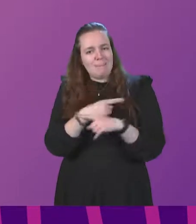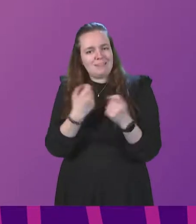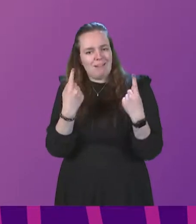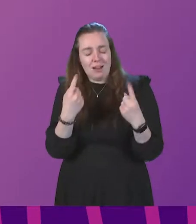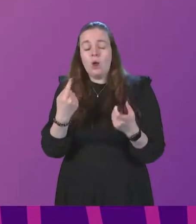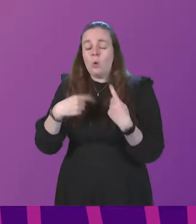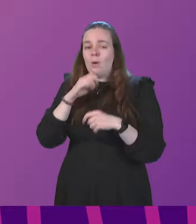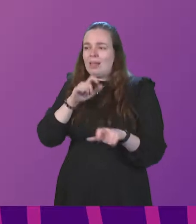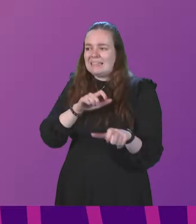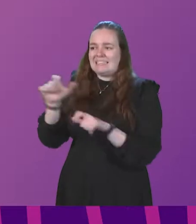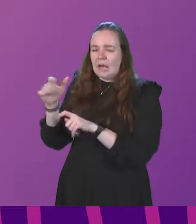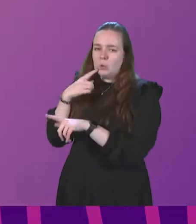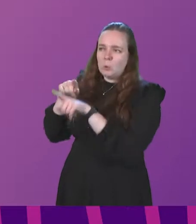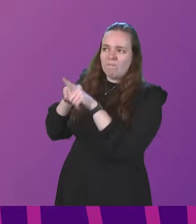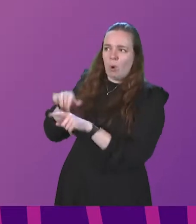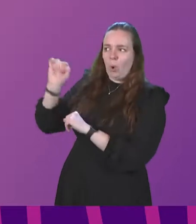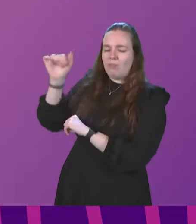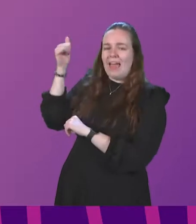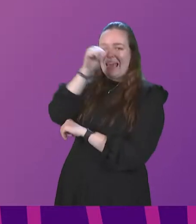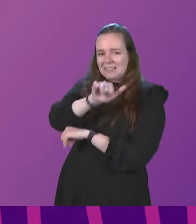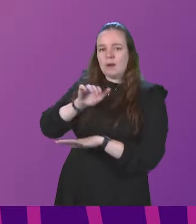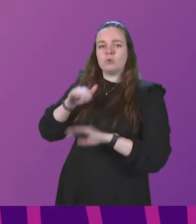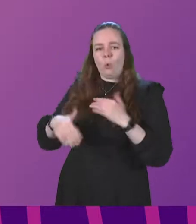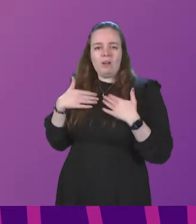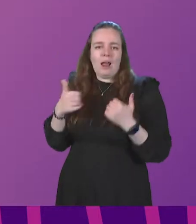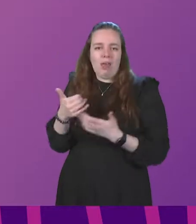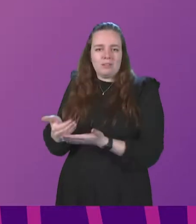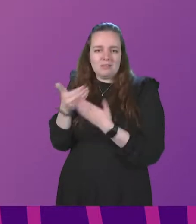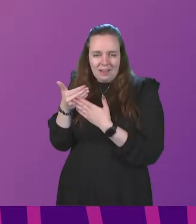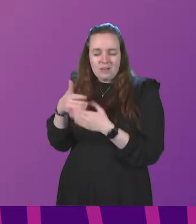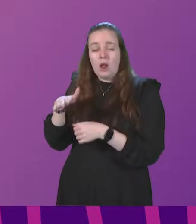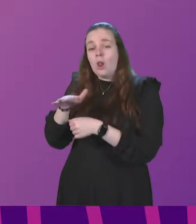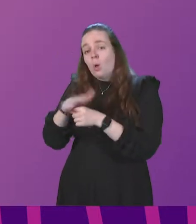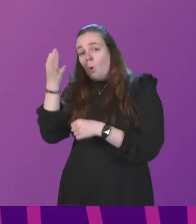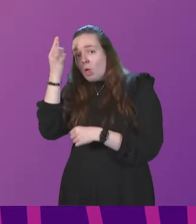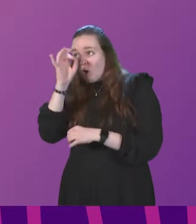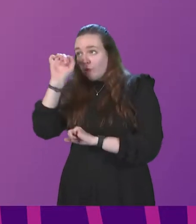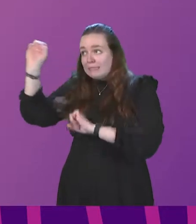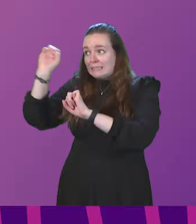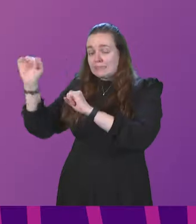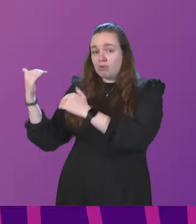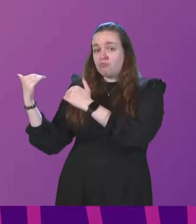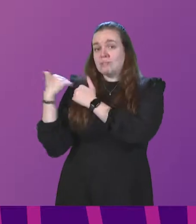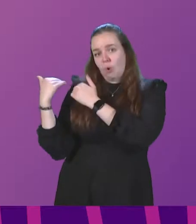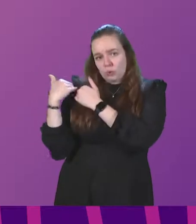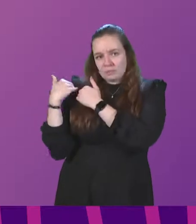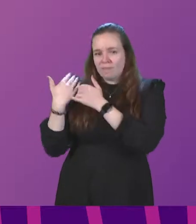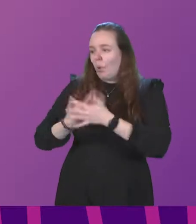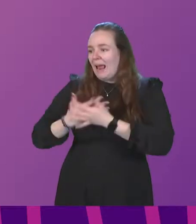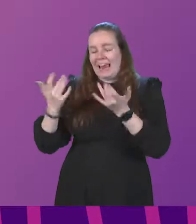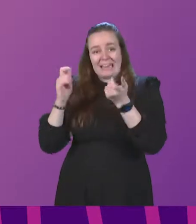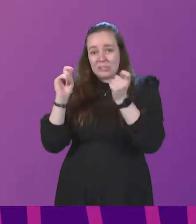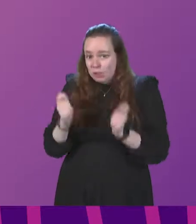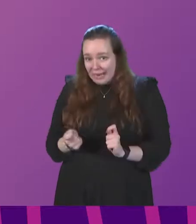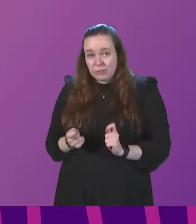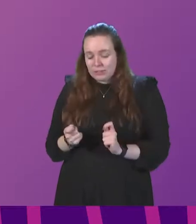to listen to the experts on this, on health and safety, local authorities who are responsible for making any changes